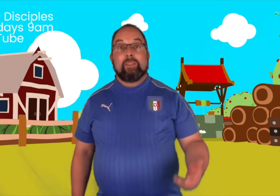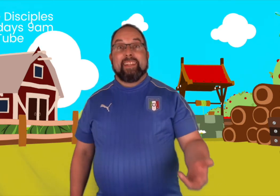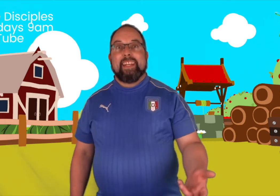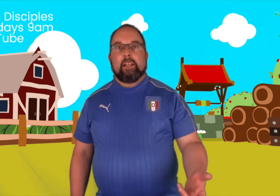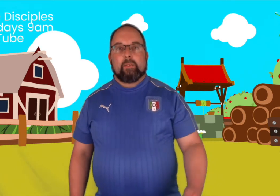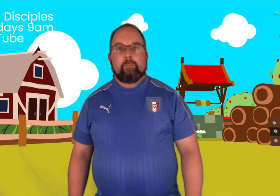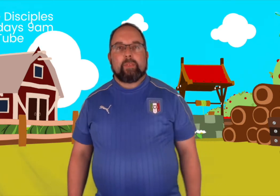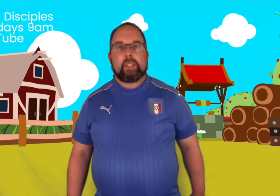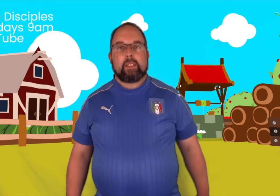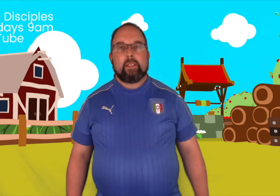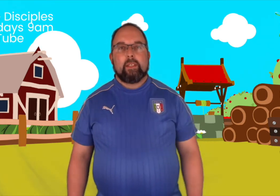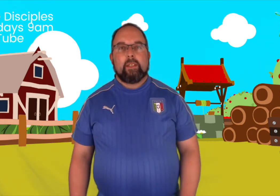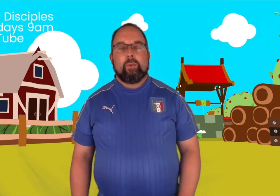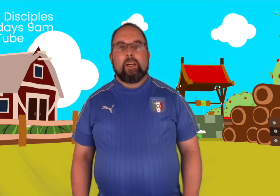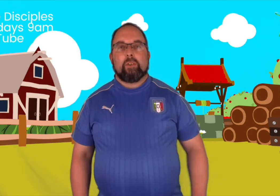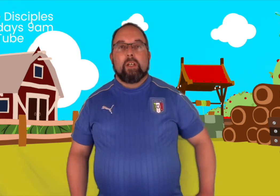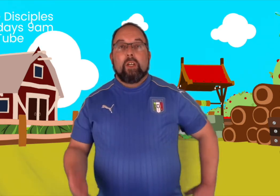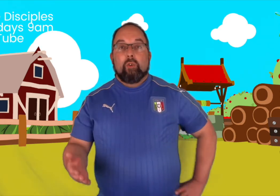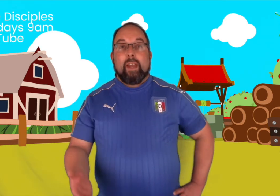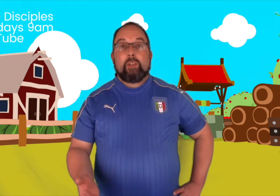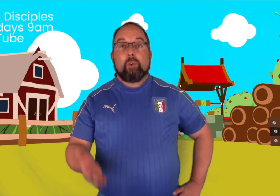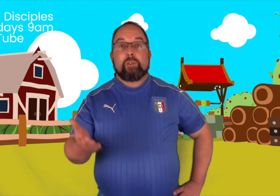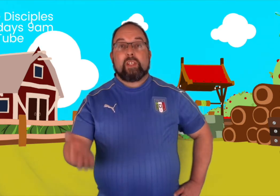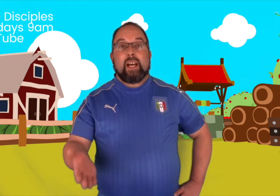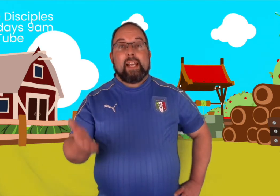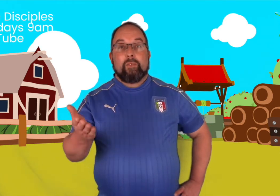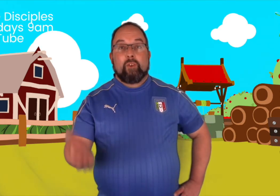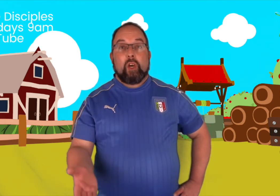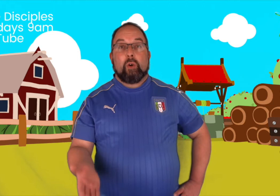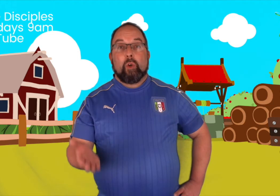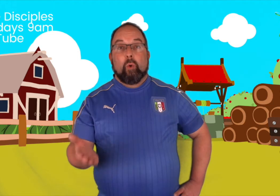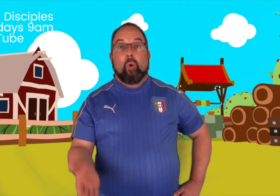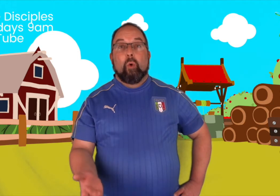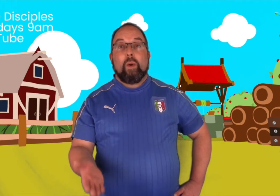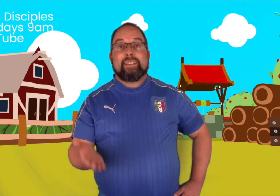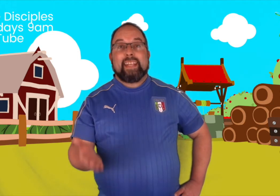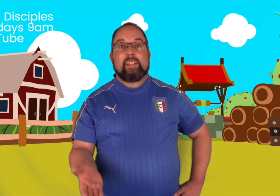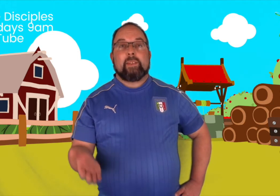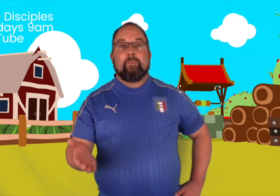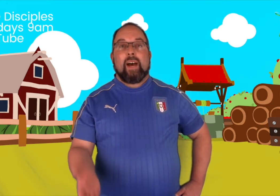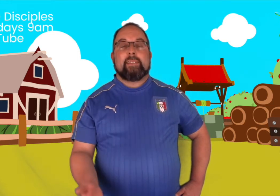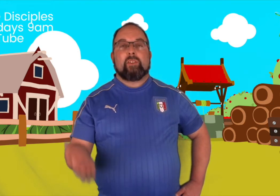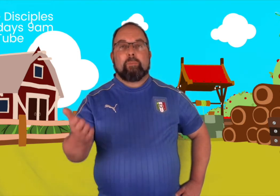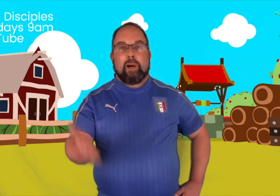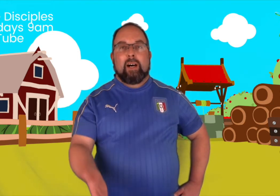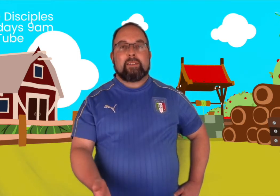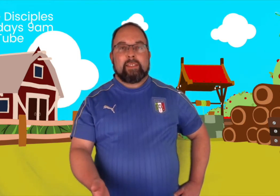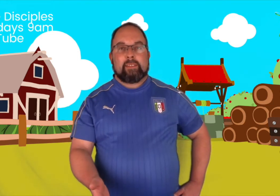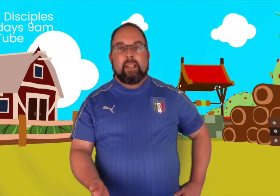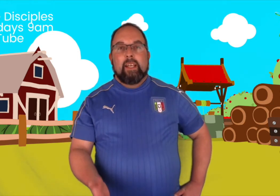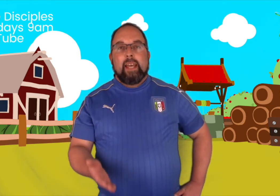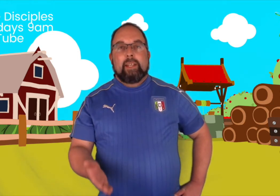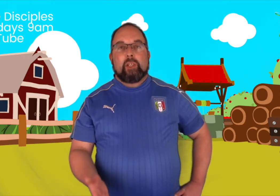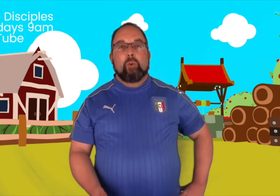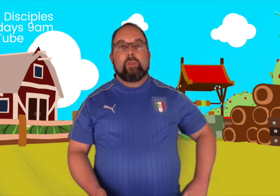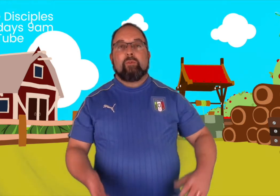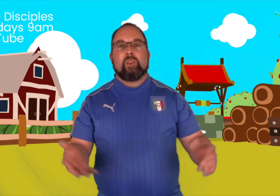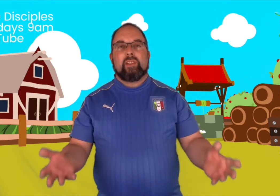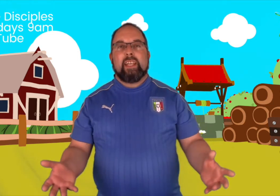Leah. Well, Rachel was the kind of girl who always gets invited to parties and chosen for the team.